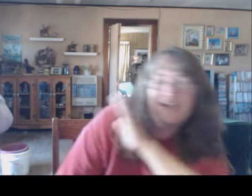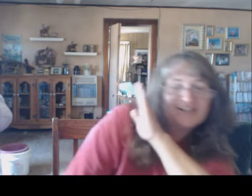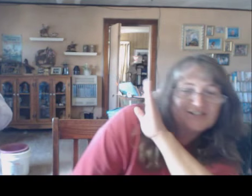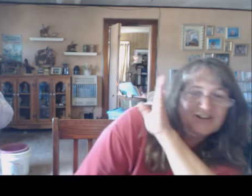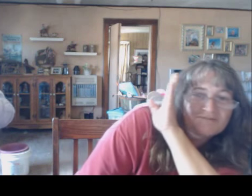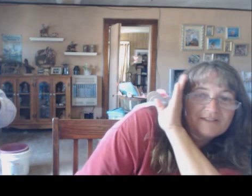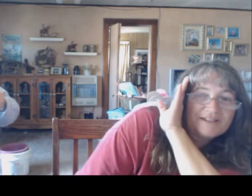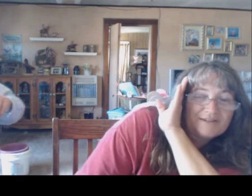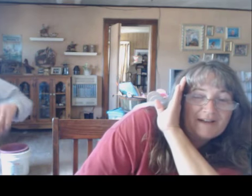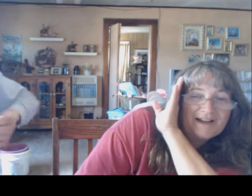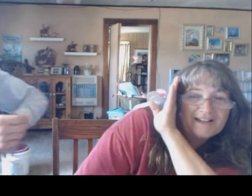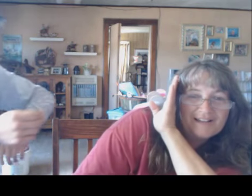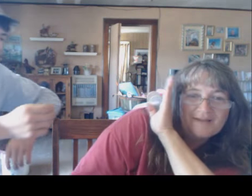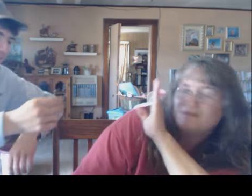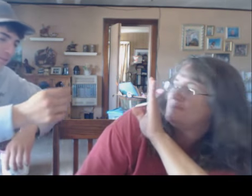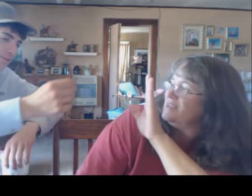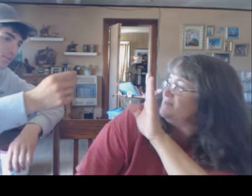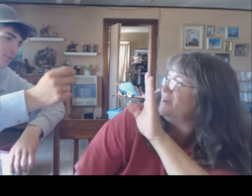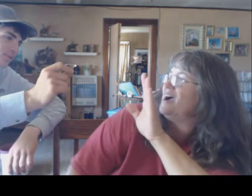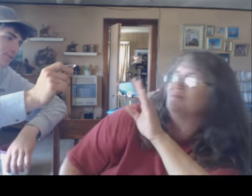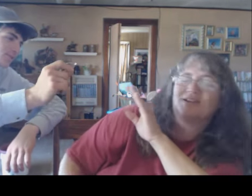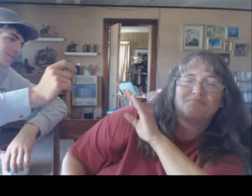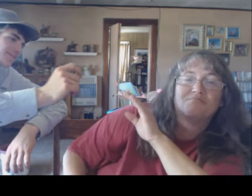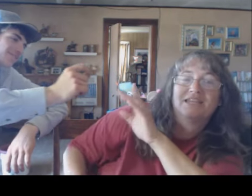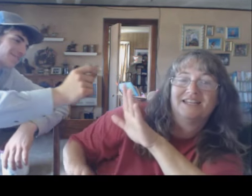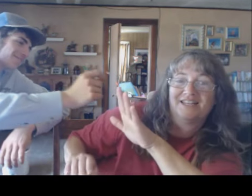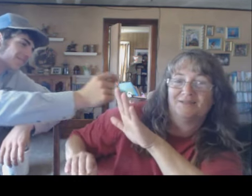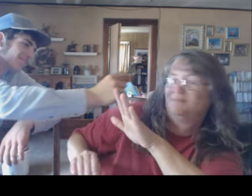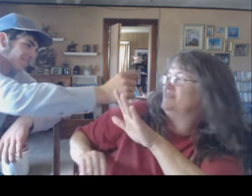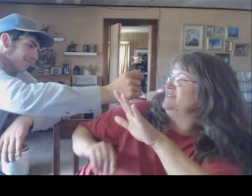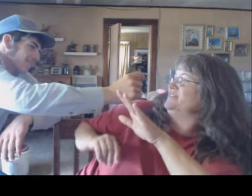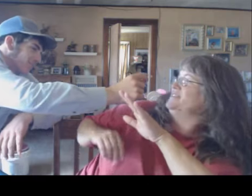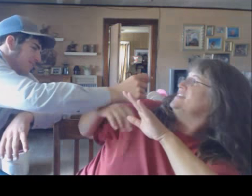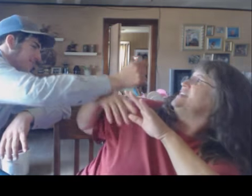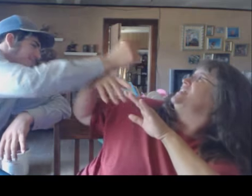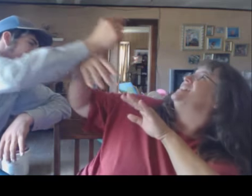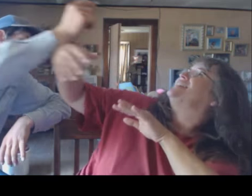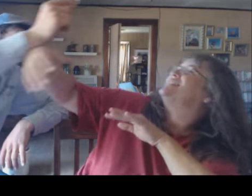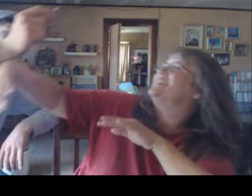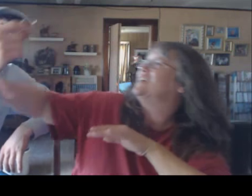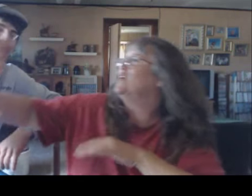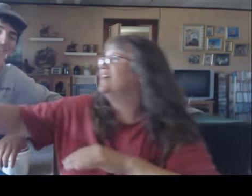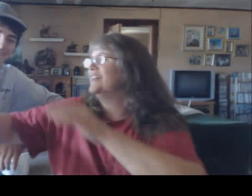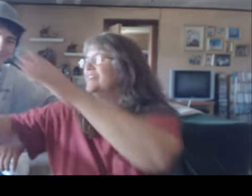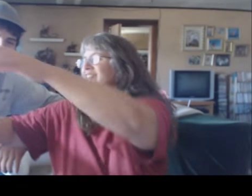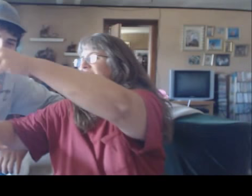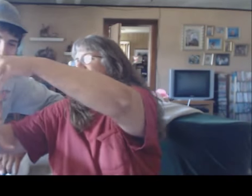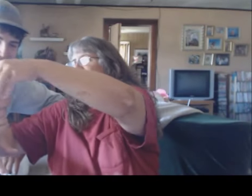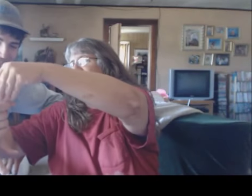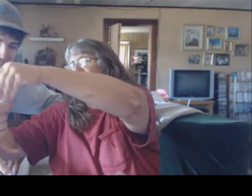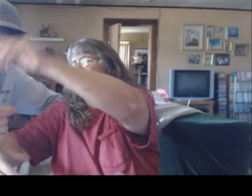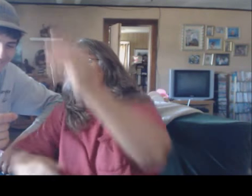Not a sharp thing near my eye. I'm gonna beat him. I'm gonna beat him. It is a clit. It's a safety pin.